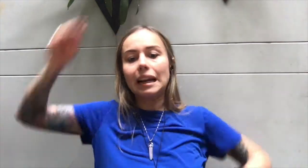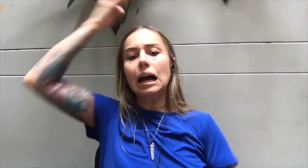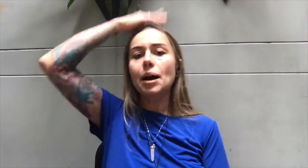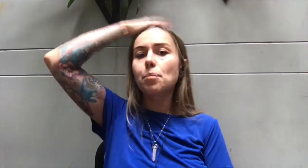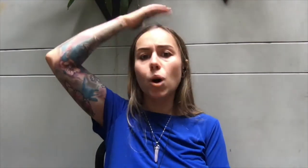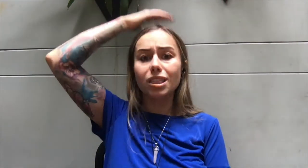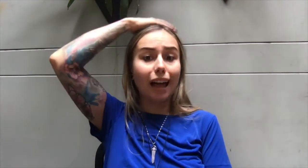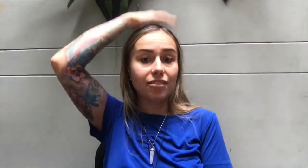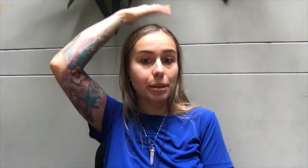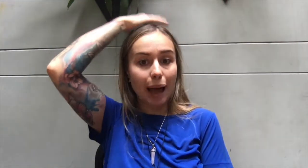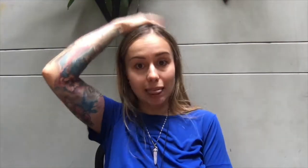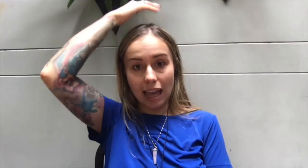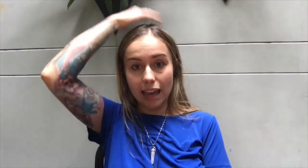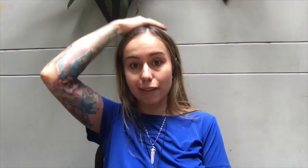More love in my life.